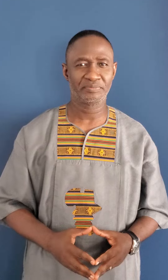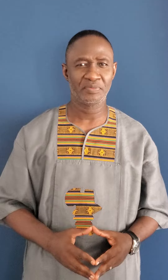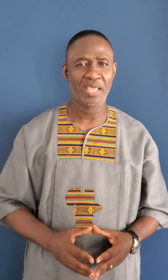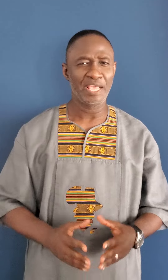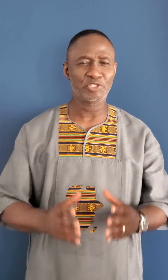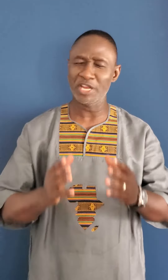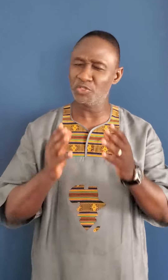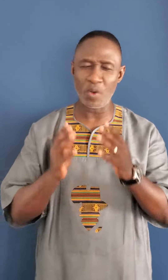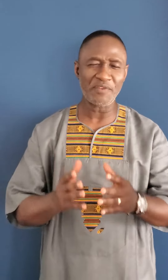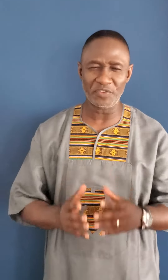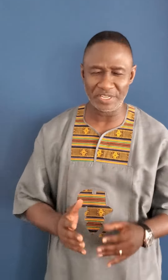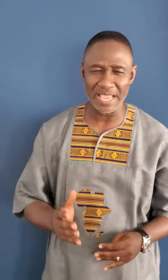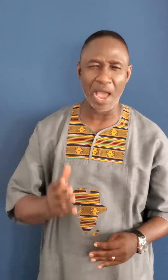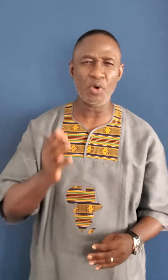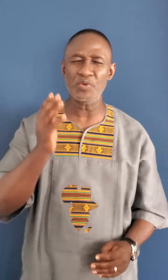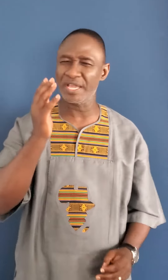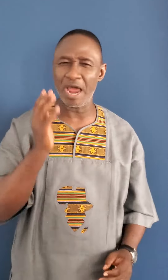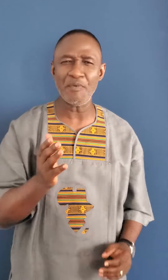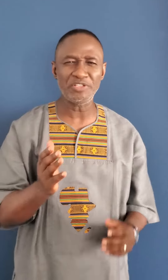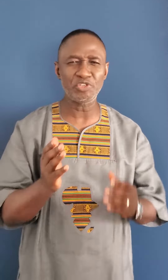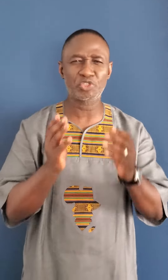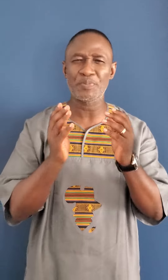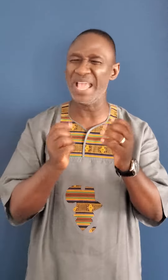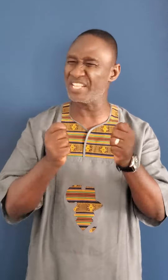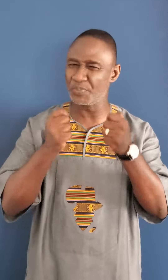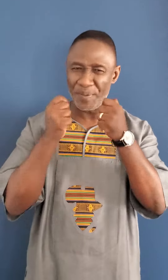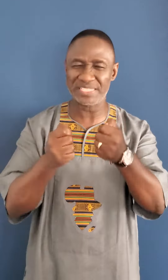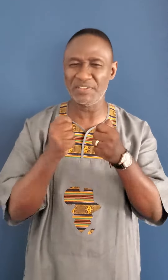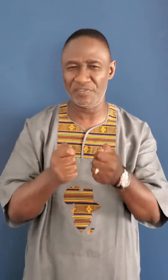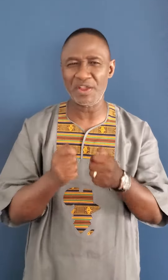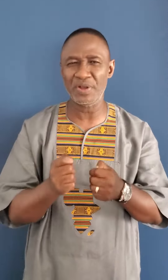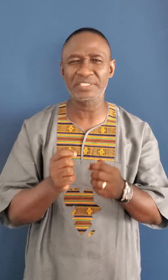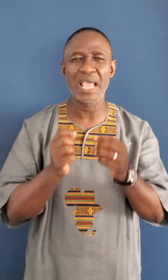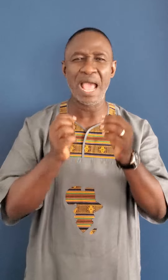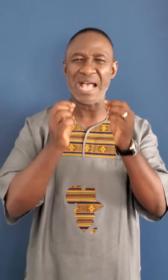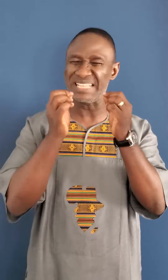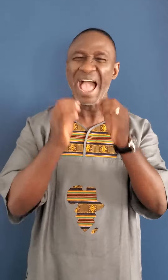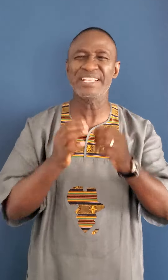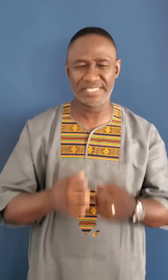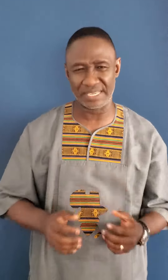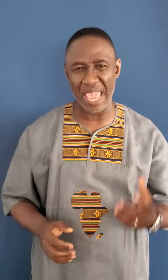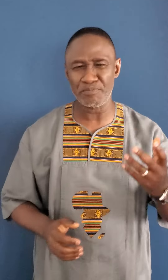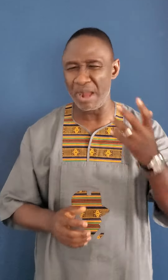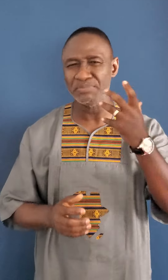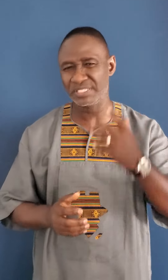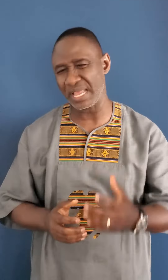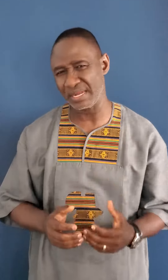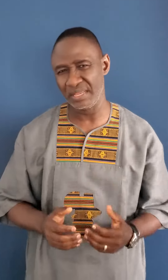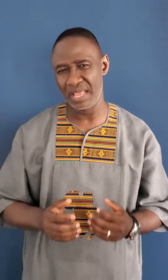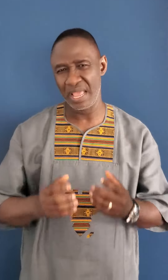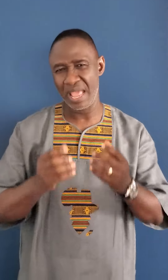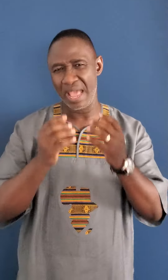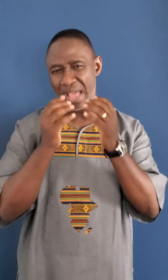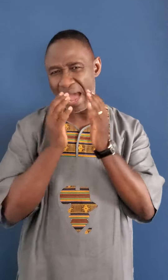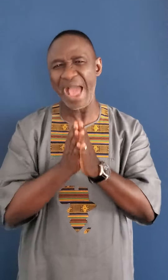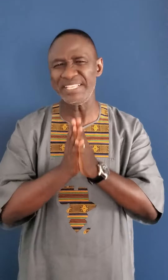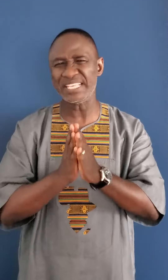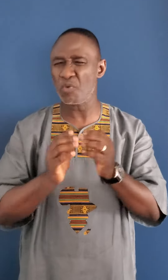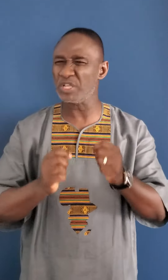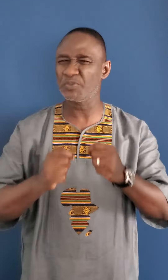in today's word for the day i want to encourage you to be as perseverant as isaac abraham's son isaac was